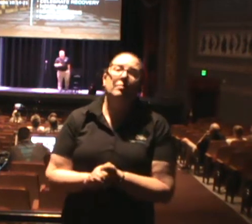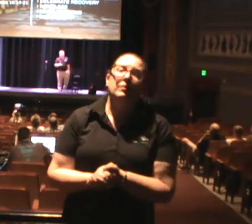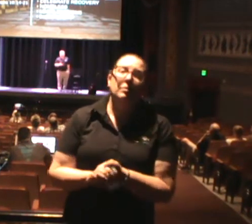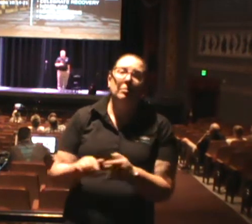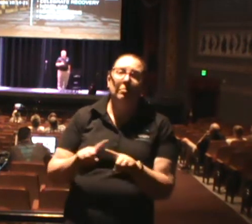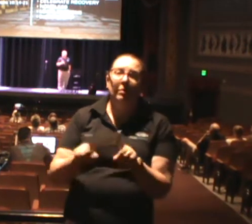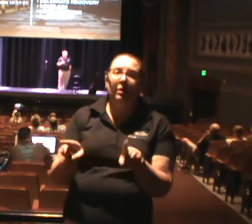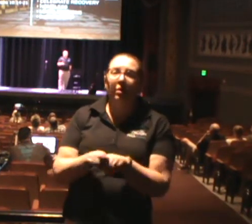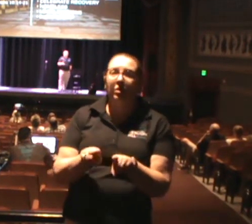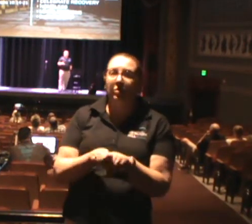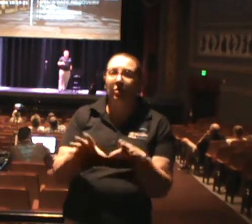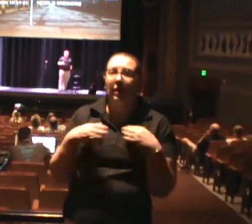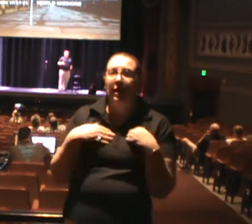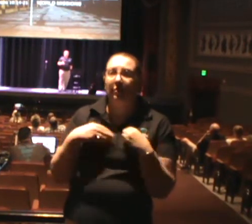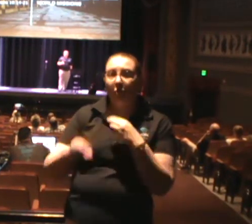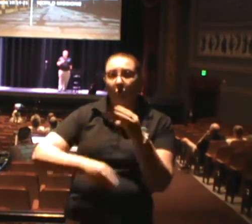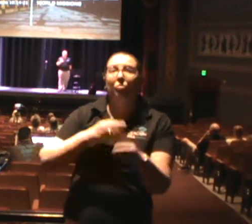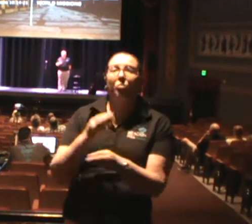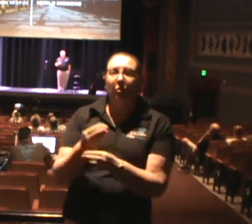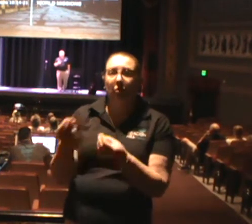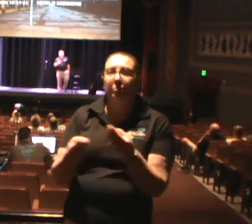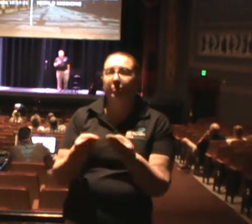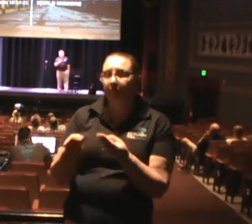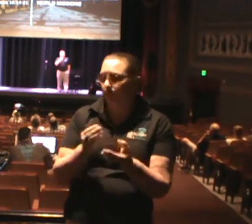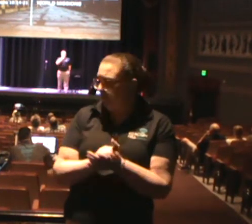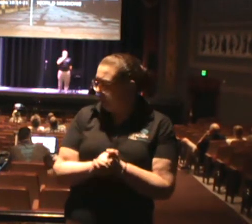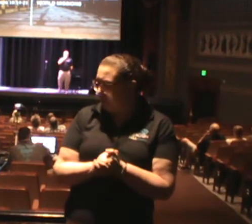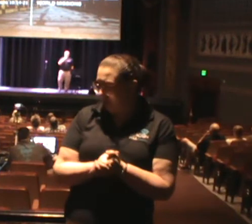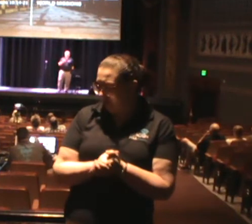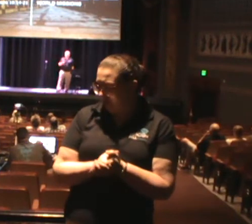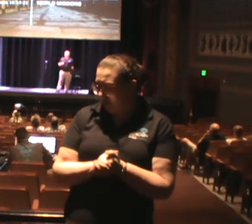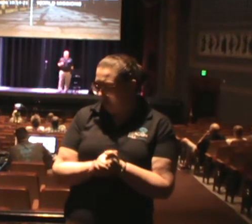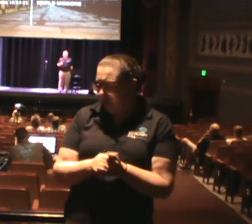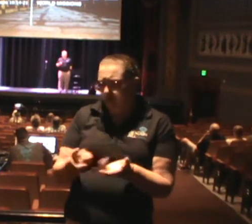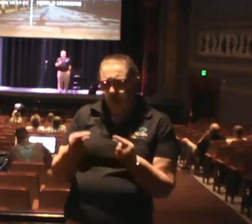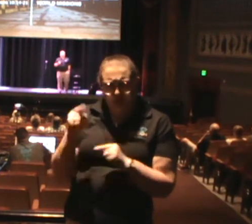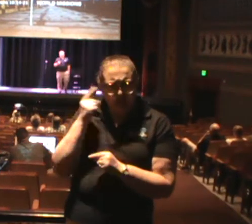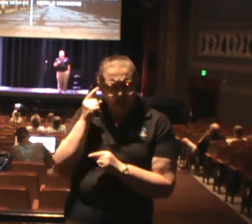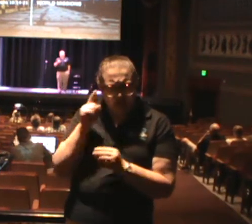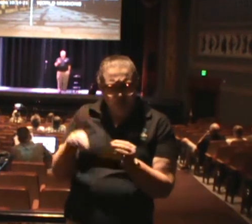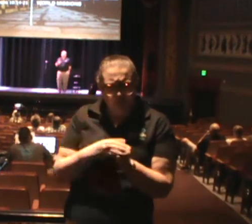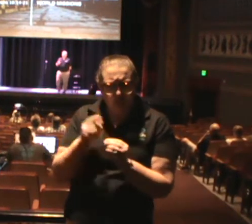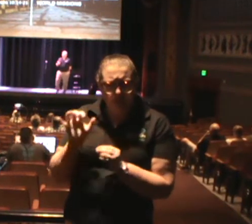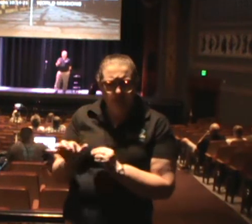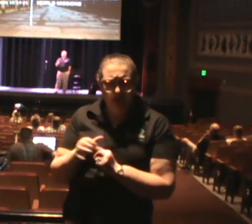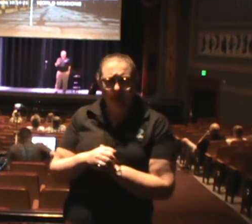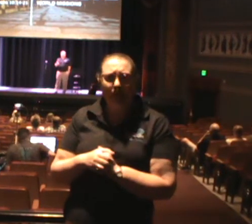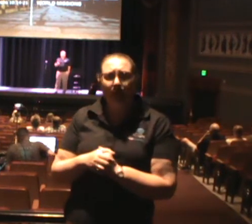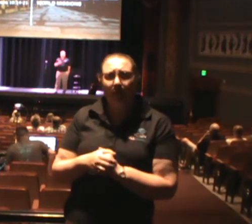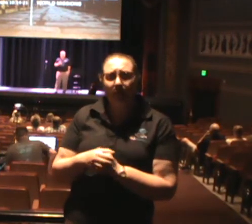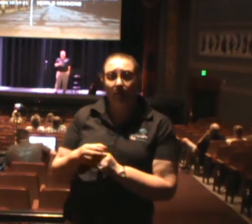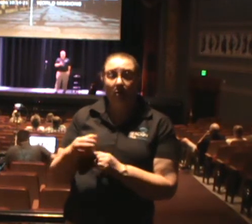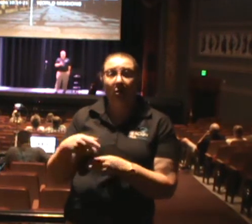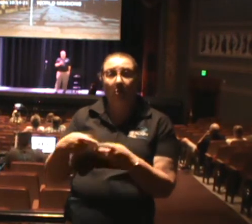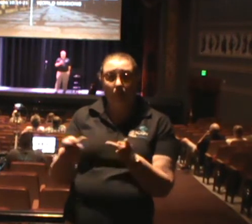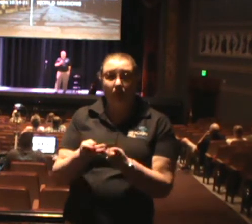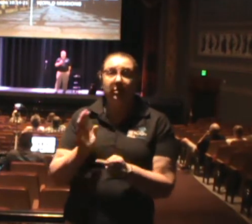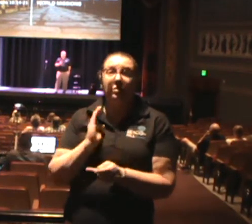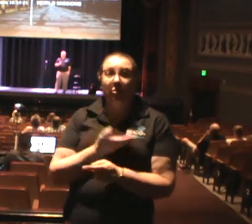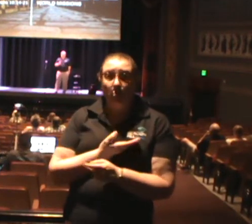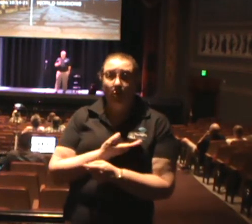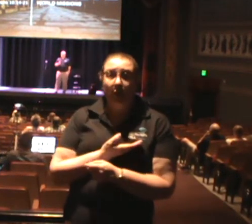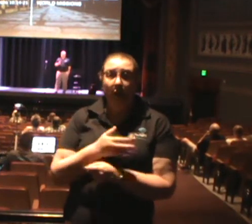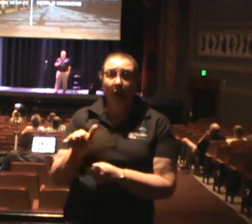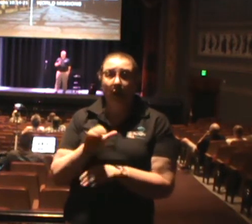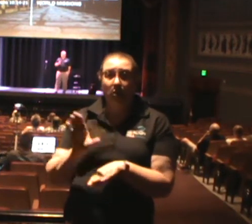few other line items. We have World Missions. We have a line item for World Missions. And when I think about it, some of the places that we have been as a church since